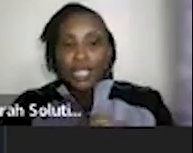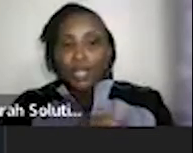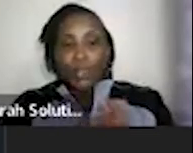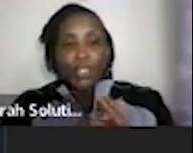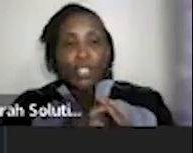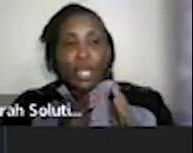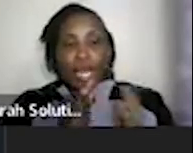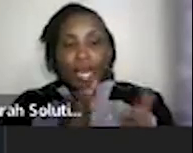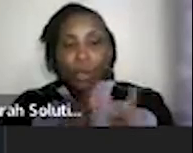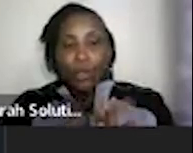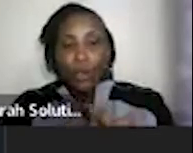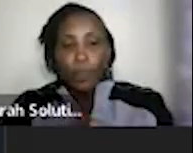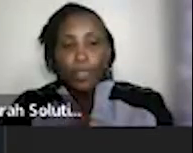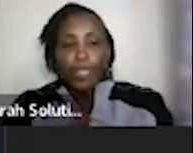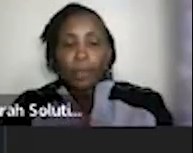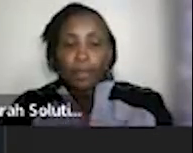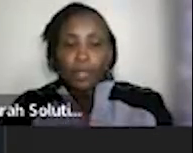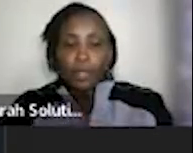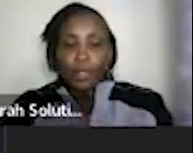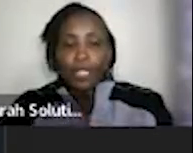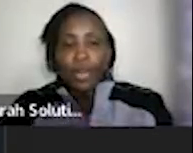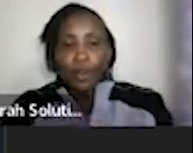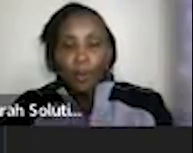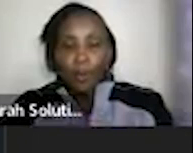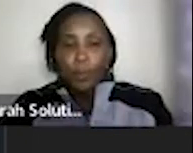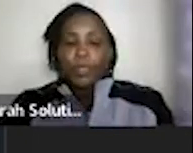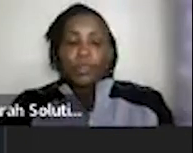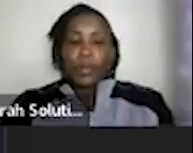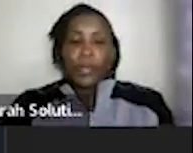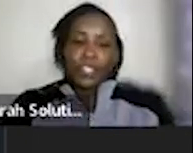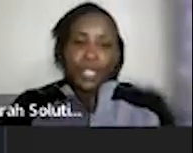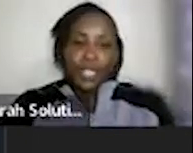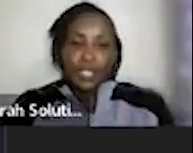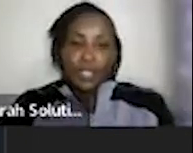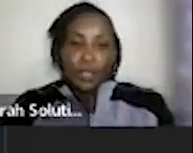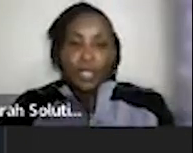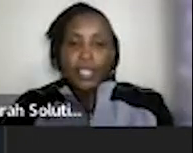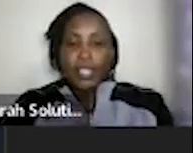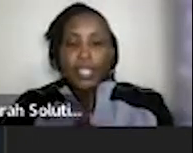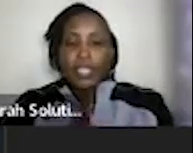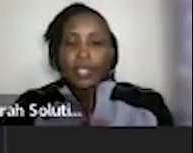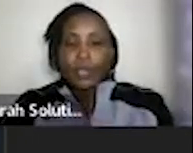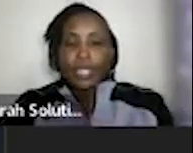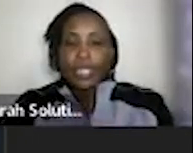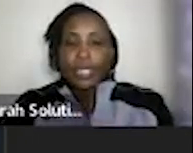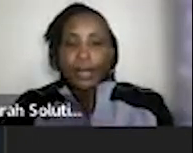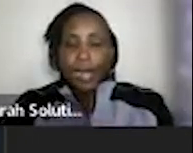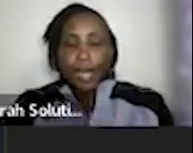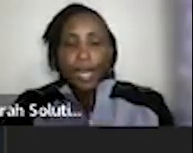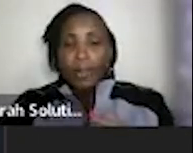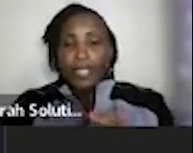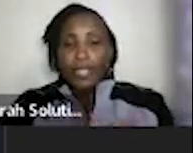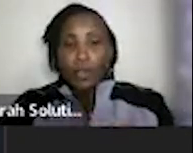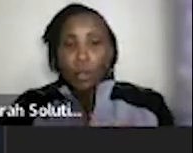study or just learn on your own face then pathway solutions are your people we have panessa training institute panessa training institute is